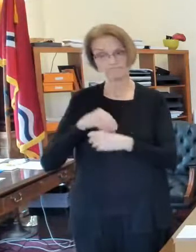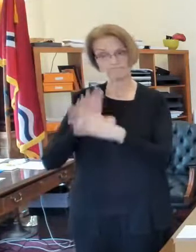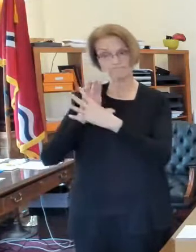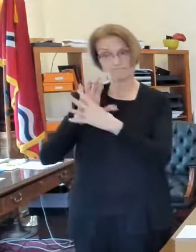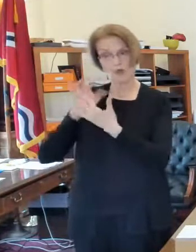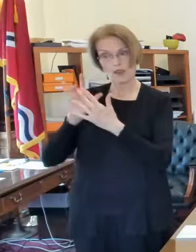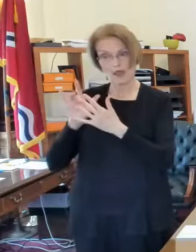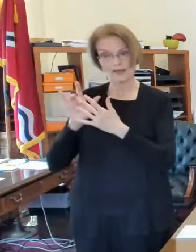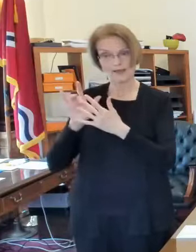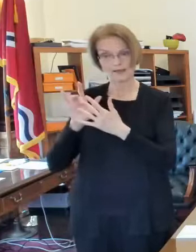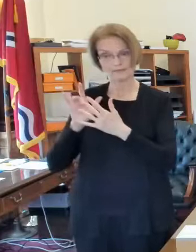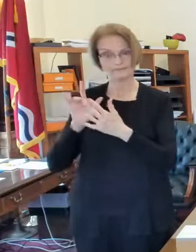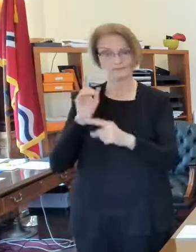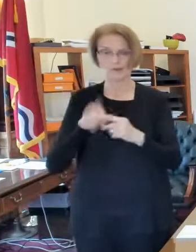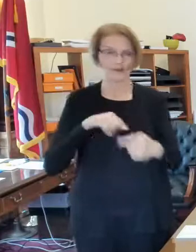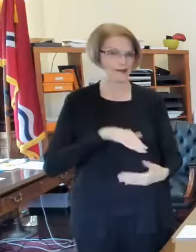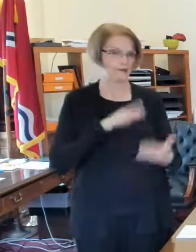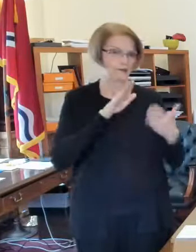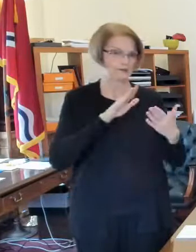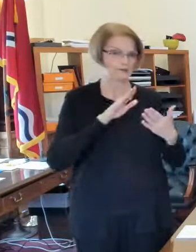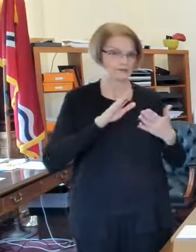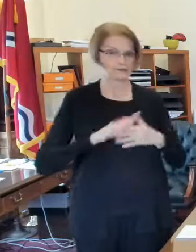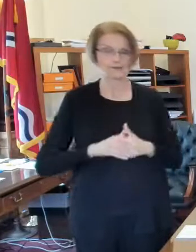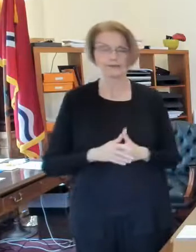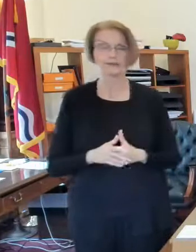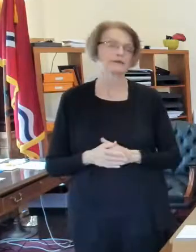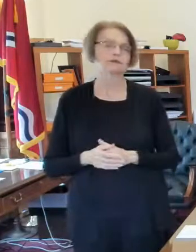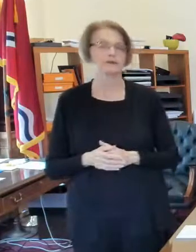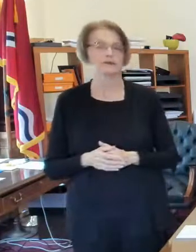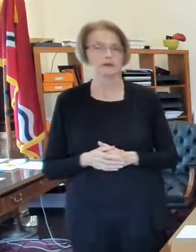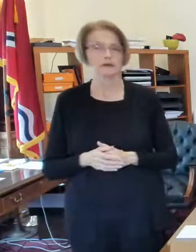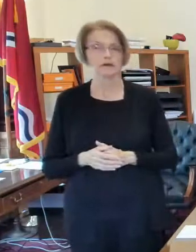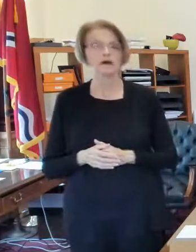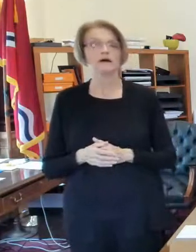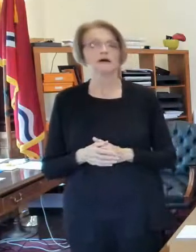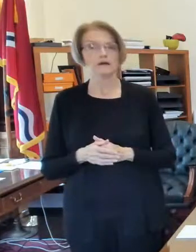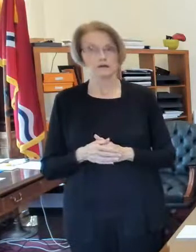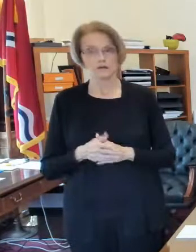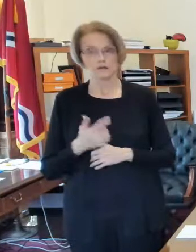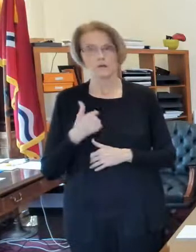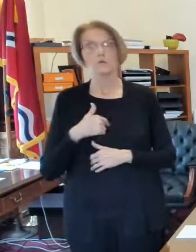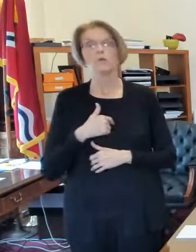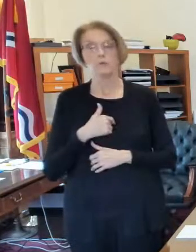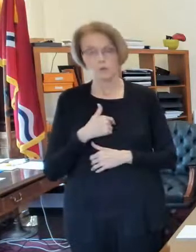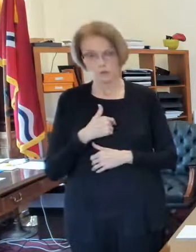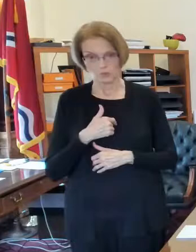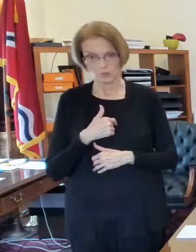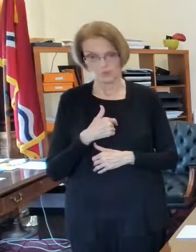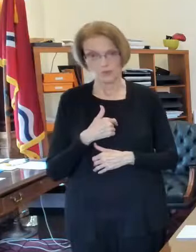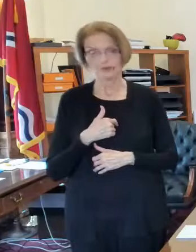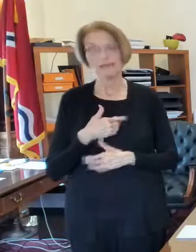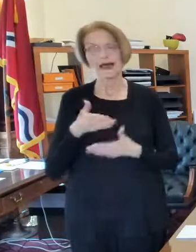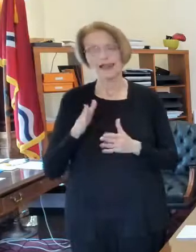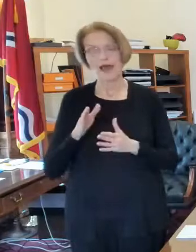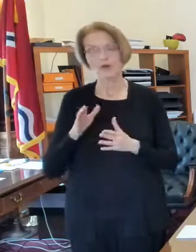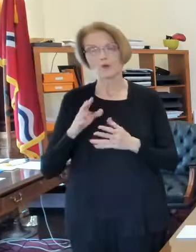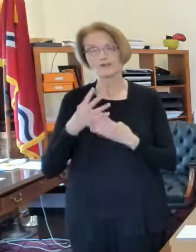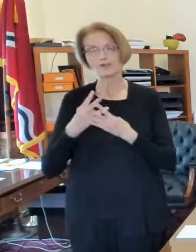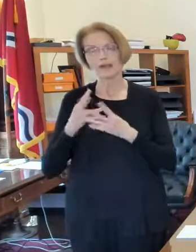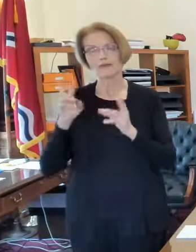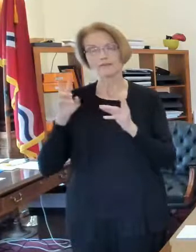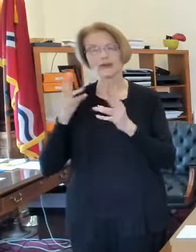don't do them in person uh i we do have jail visits uh